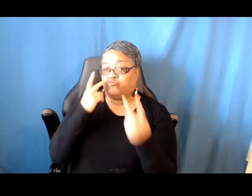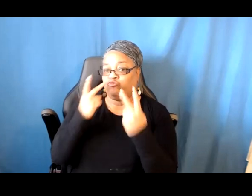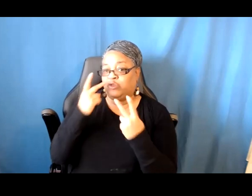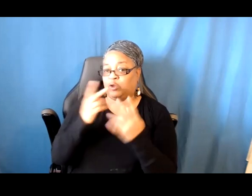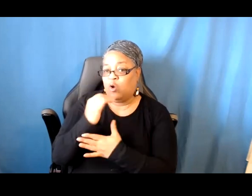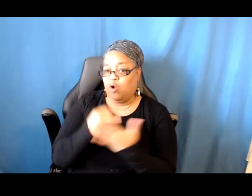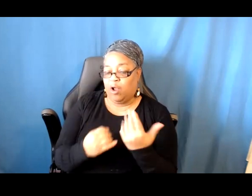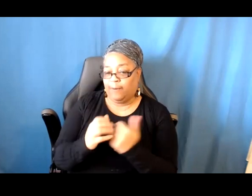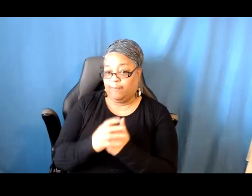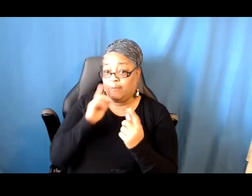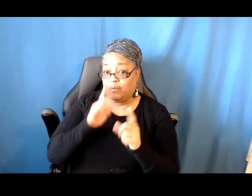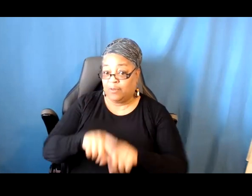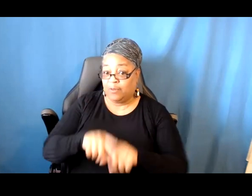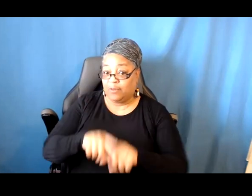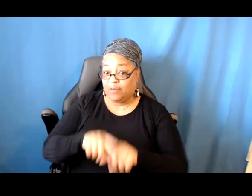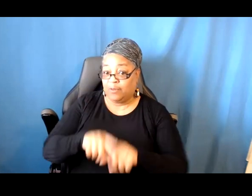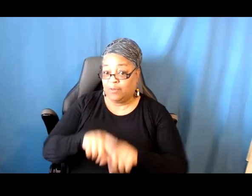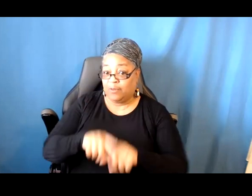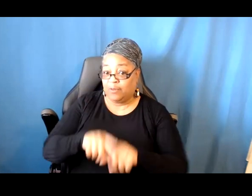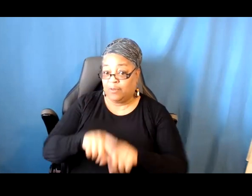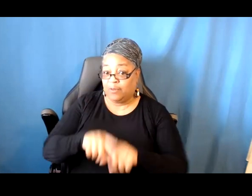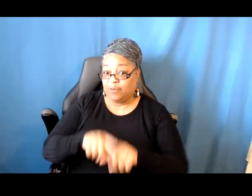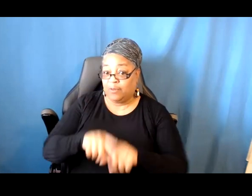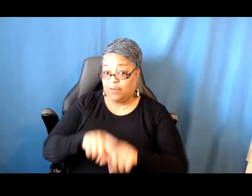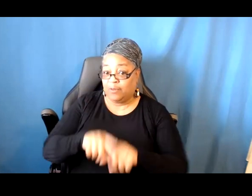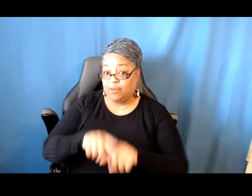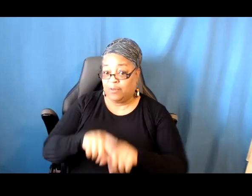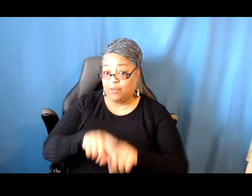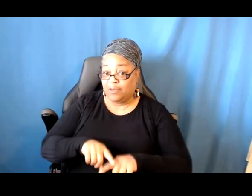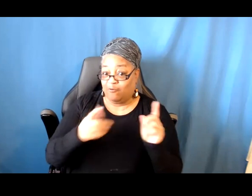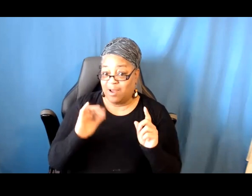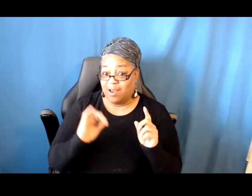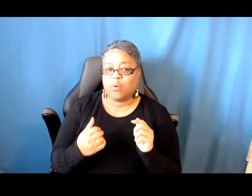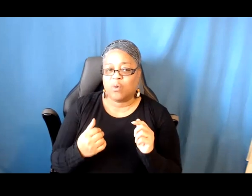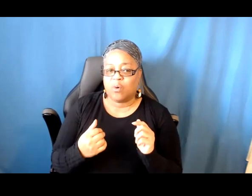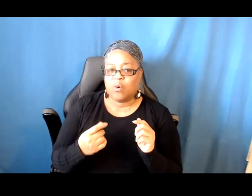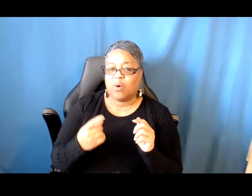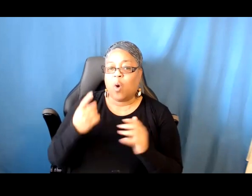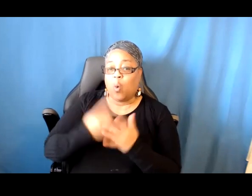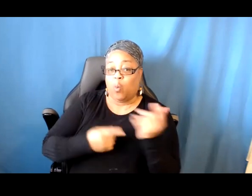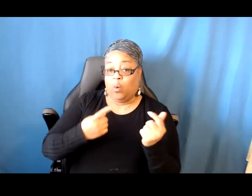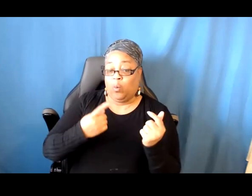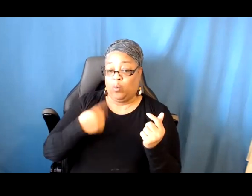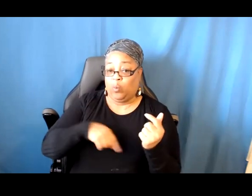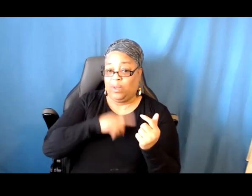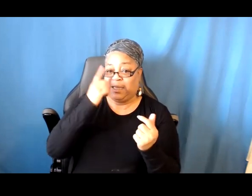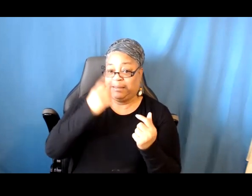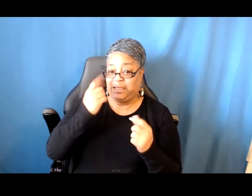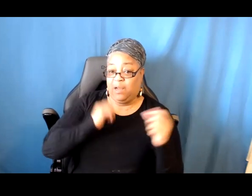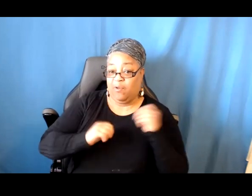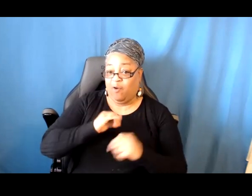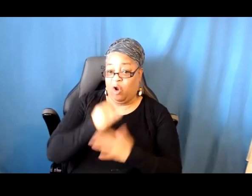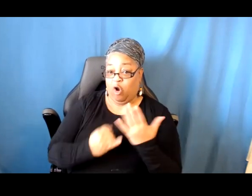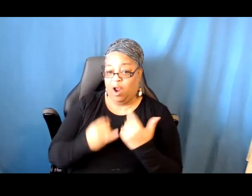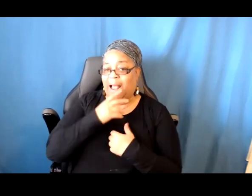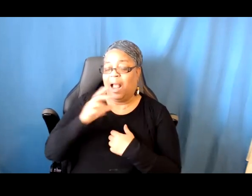to draw is between what we consider performing arts and what might be considered performance art. There's a lot of overlap here, and I think it's